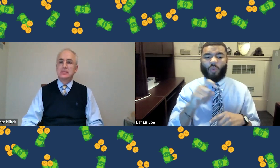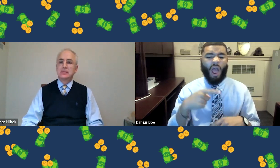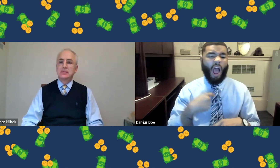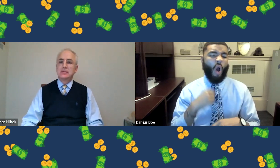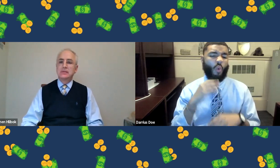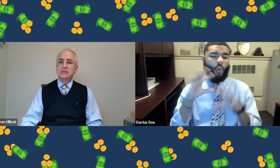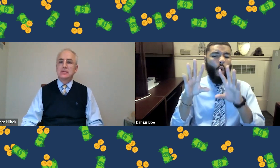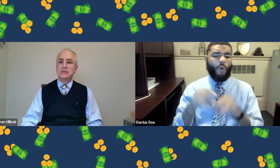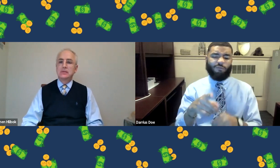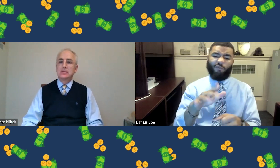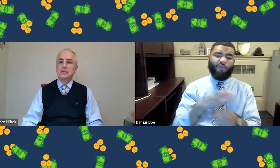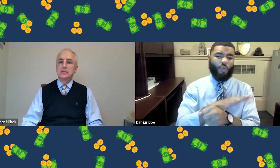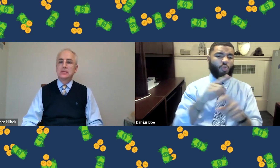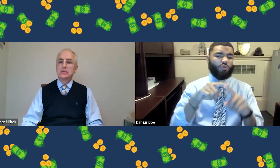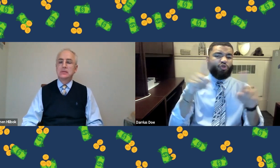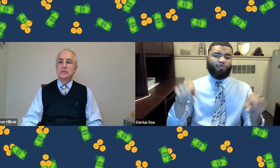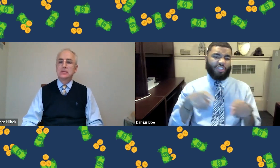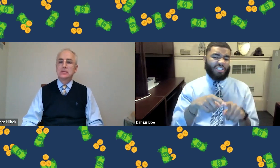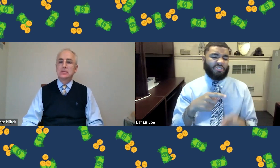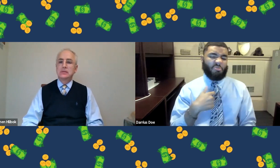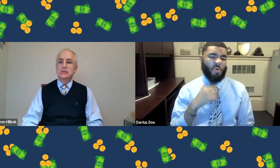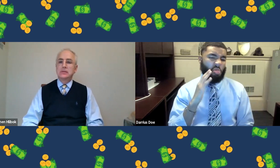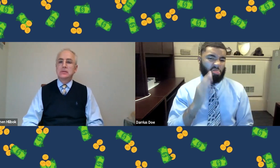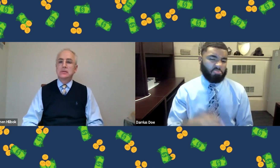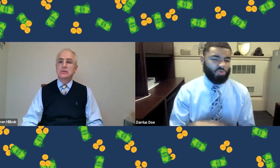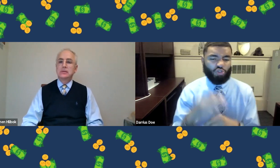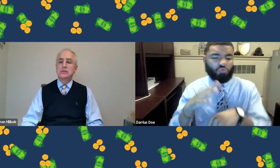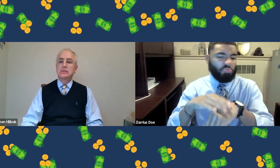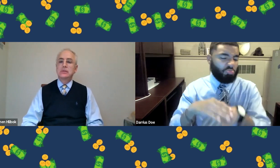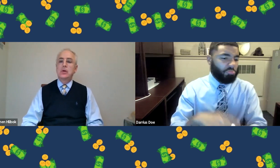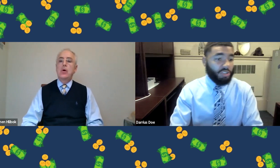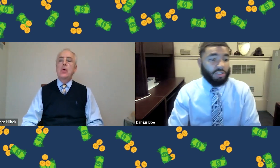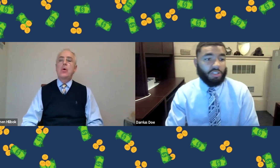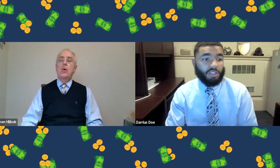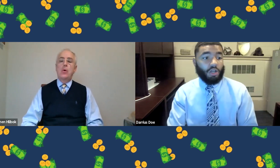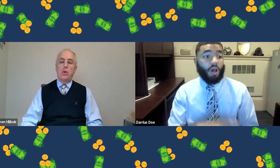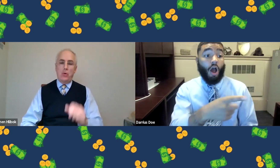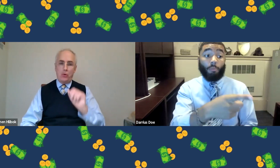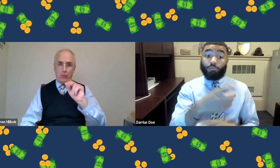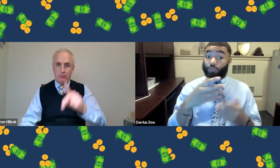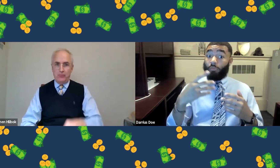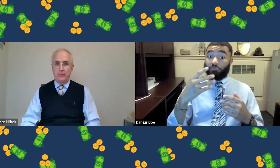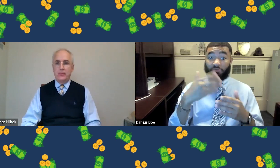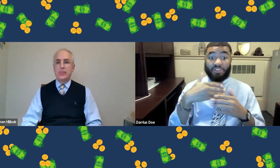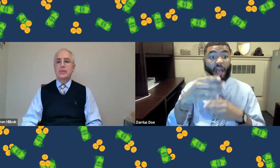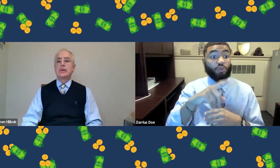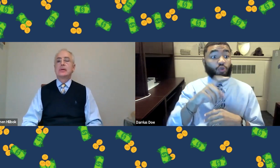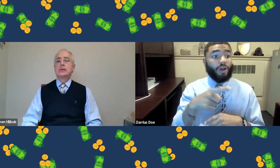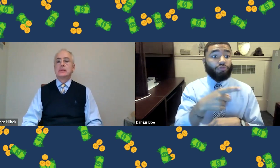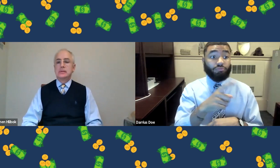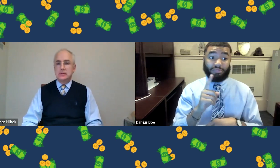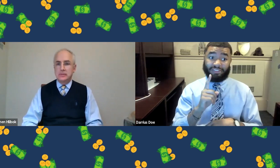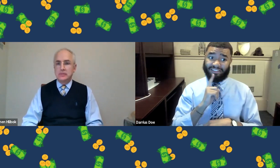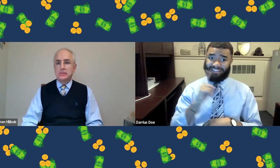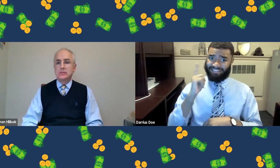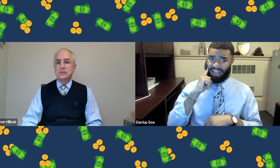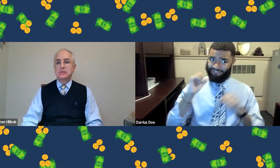So when I ask a question, I'm going to turn my video off so that you'll be full screen moving forward. The next